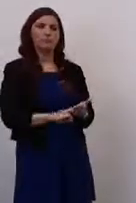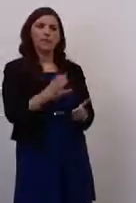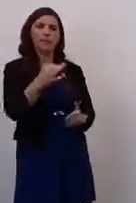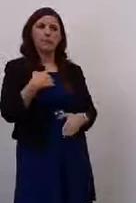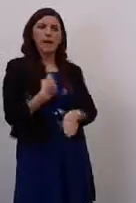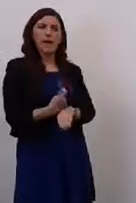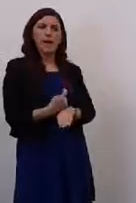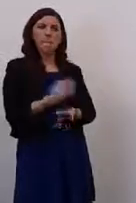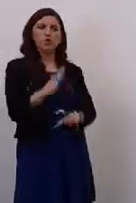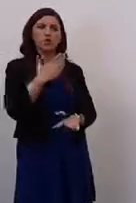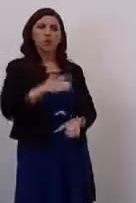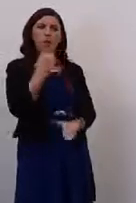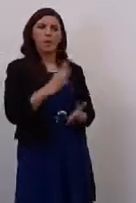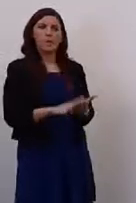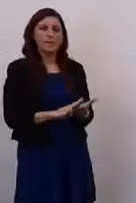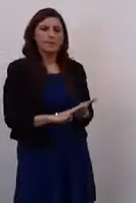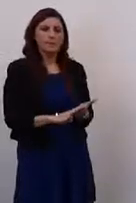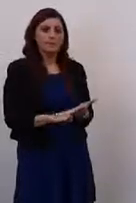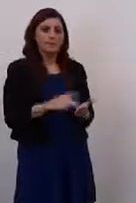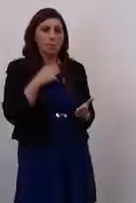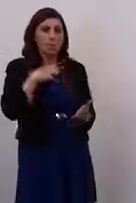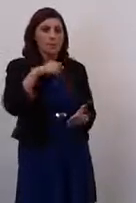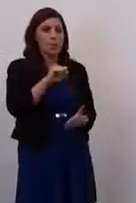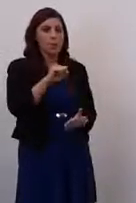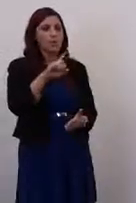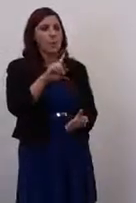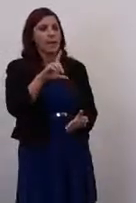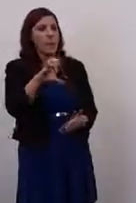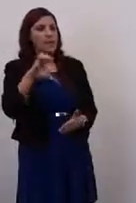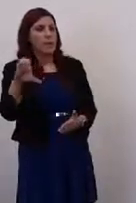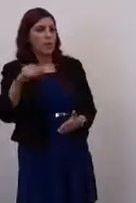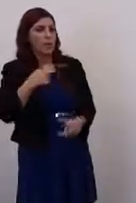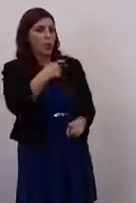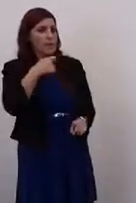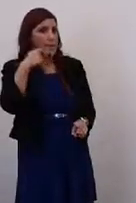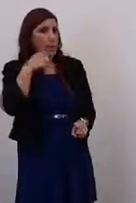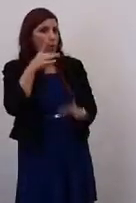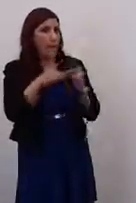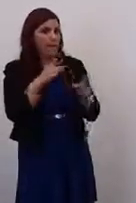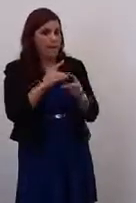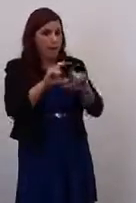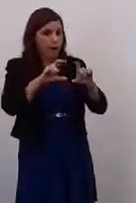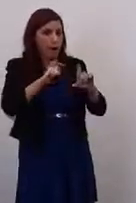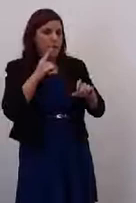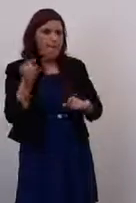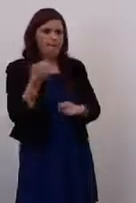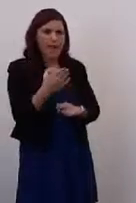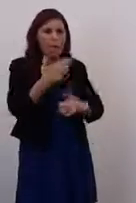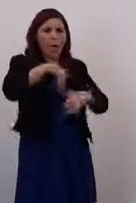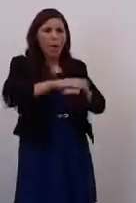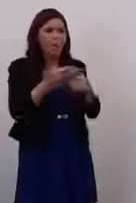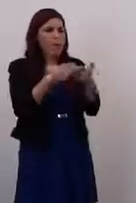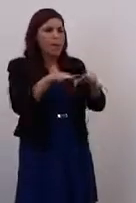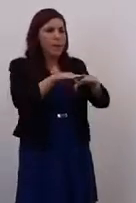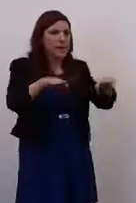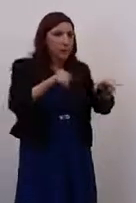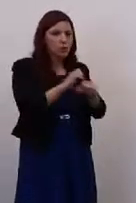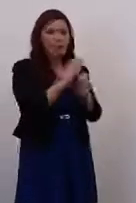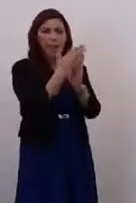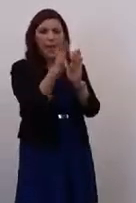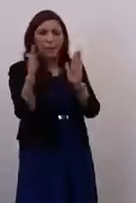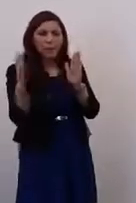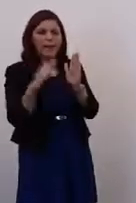at South Dublin County Council we are committing that we will be making jam cards available at our public counters, in our libraries